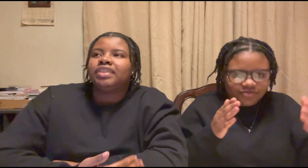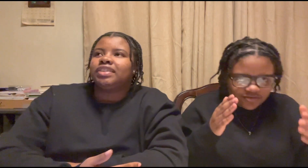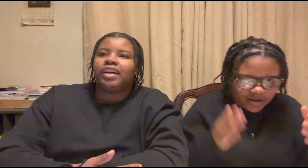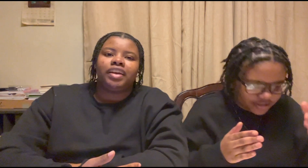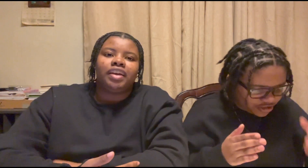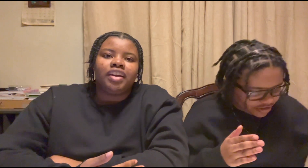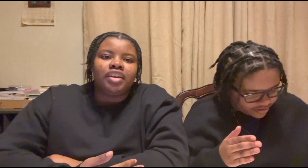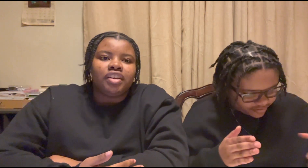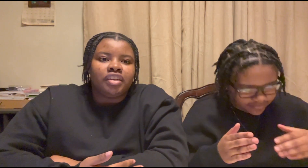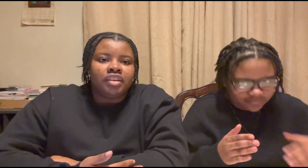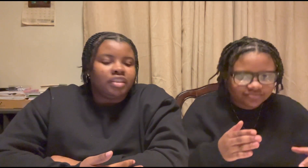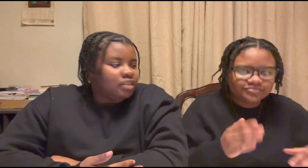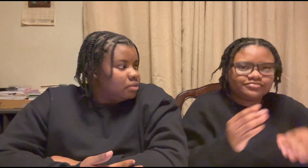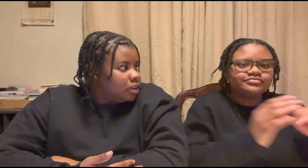like what